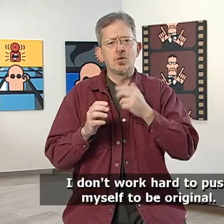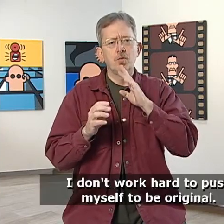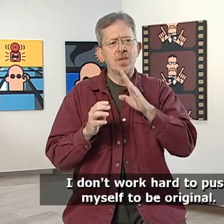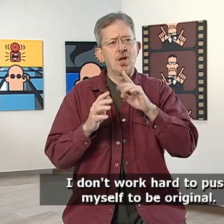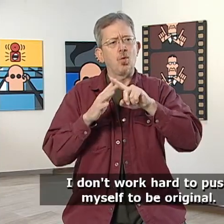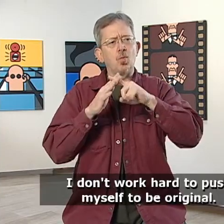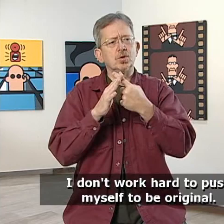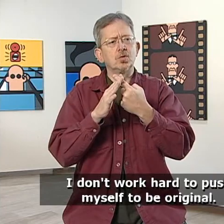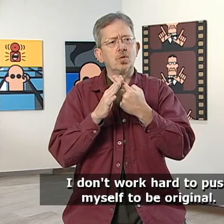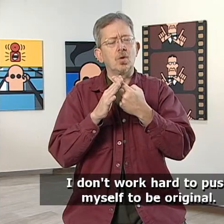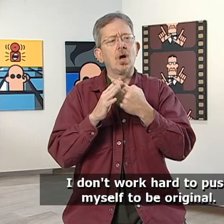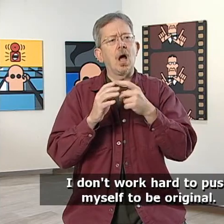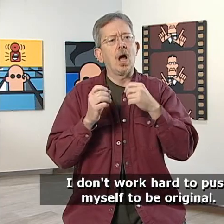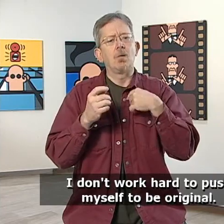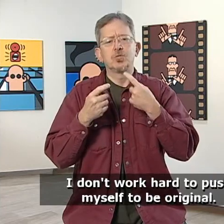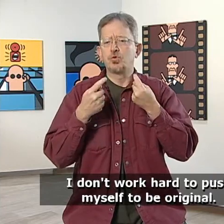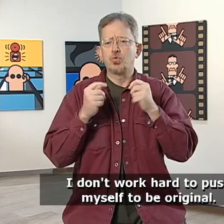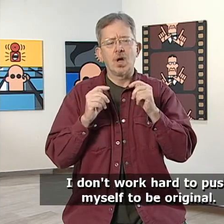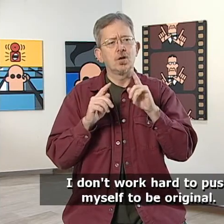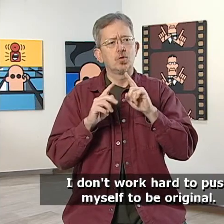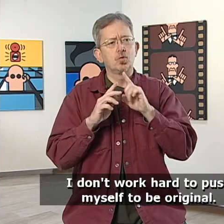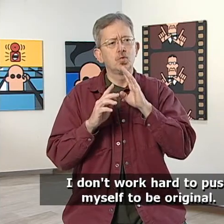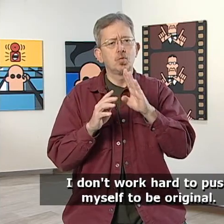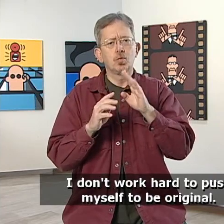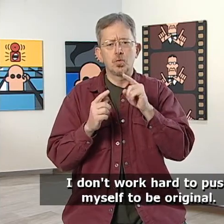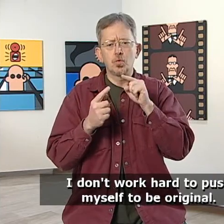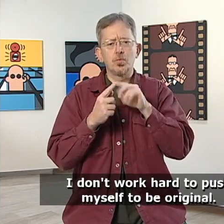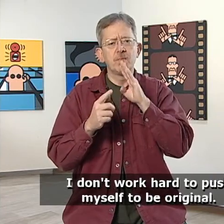I don't work hard to push myself to be original.